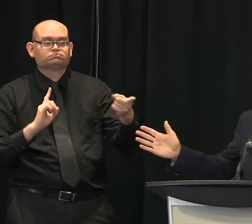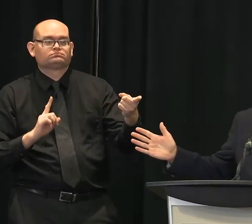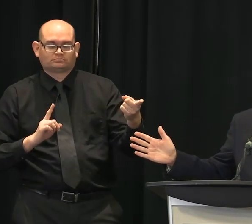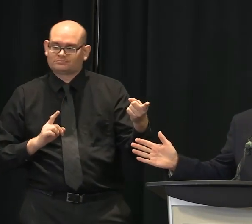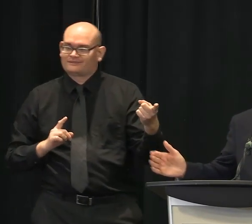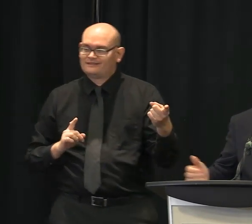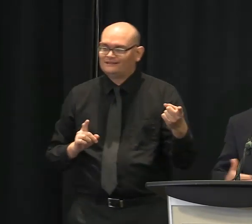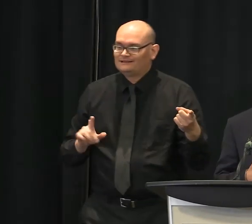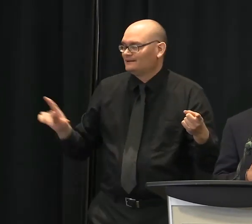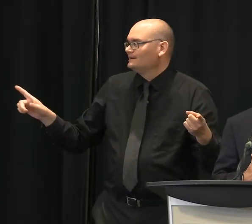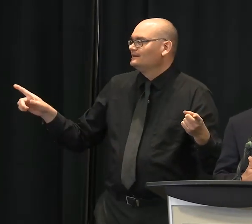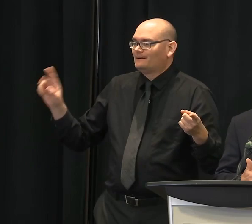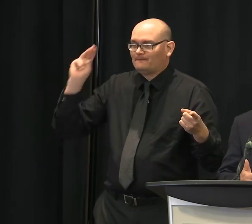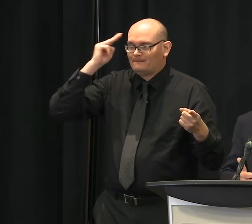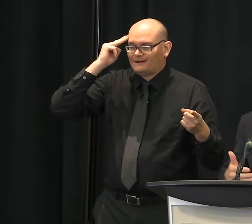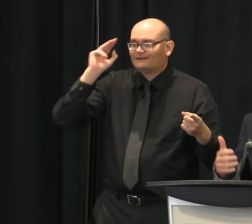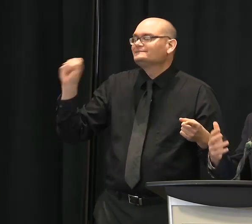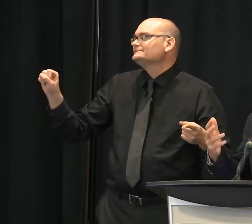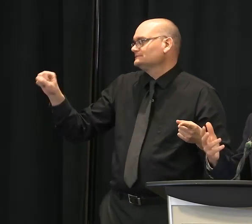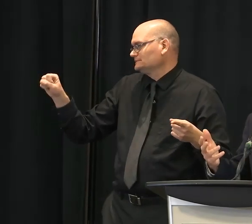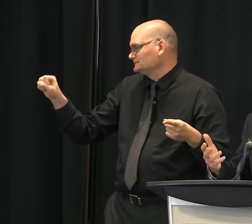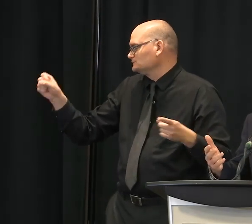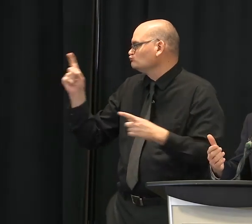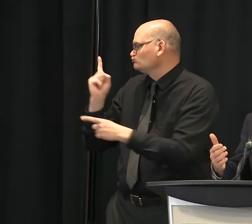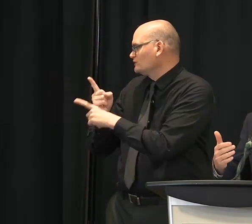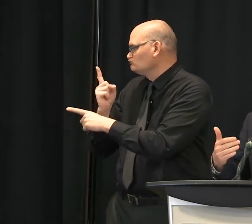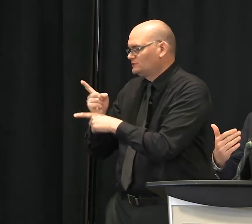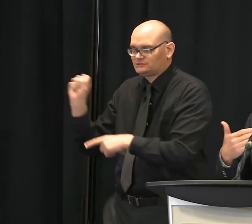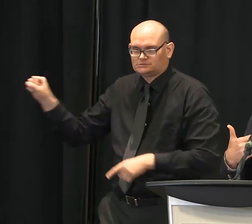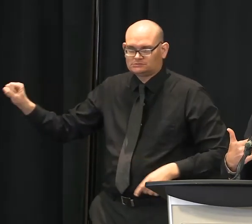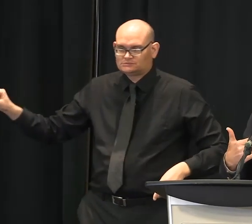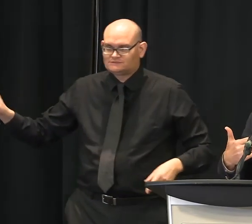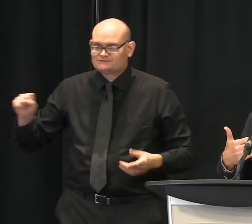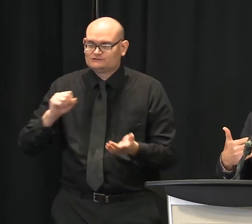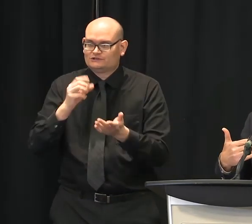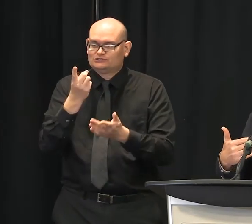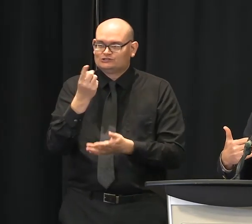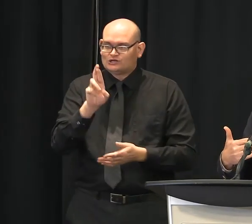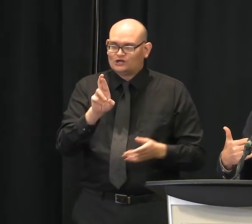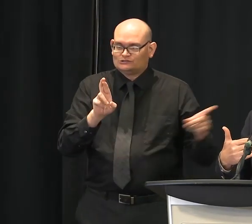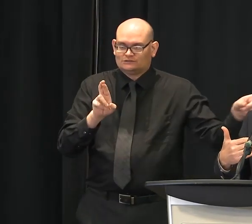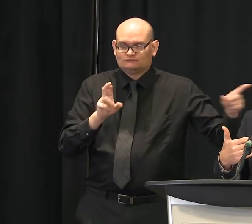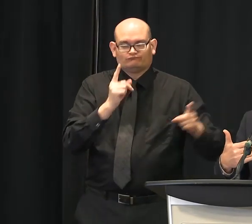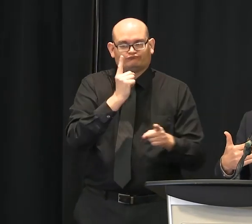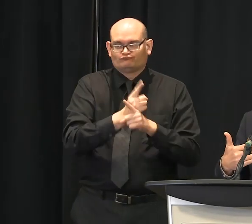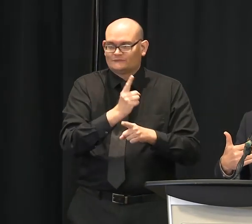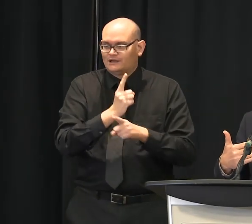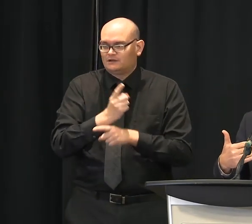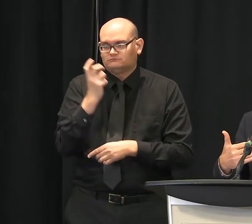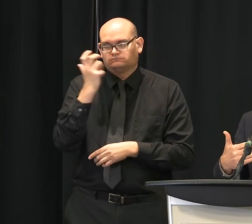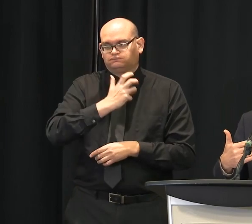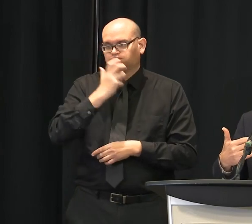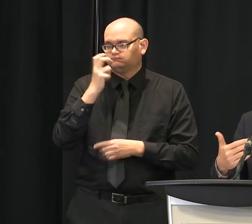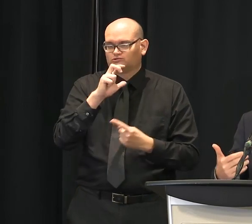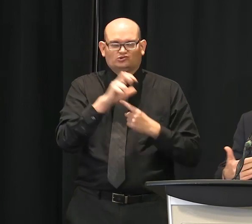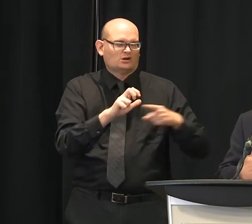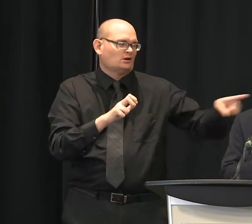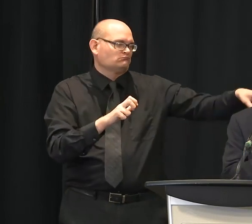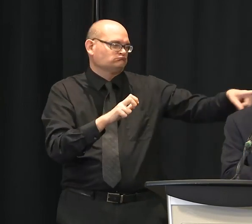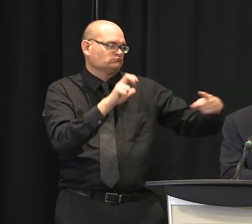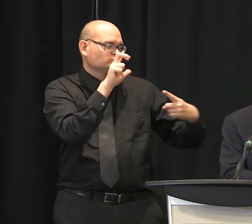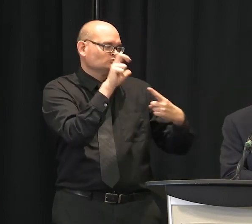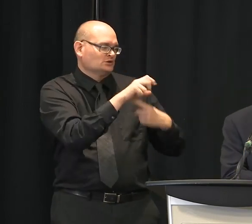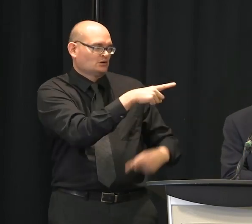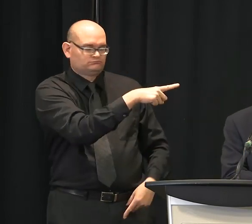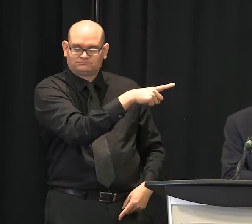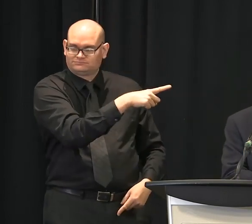can't add, I can't say it better than what the doctor said. And that's something, again, from our position here in the city, we talk to